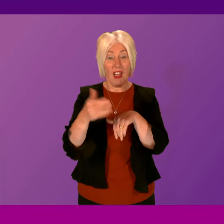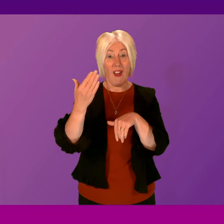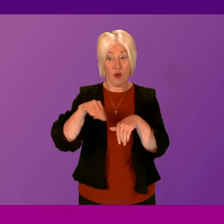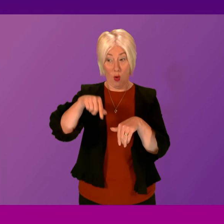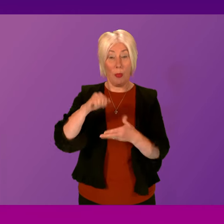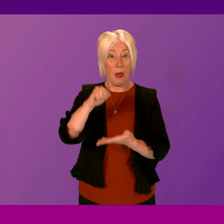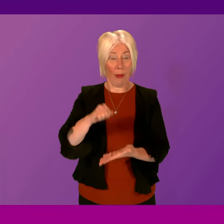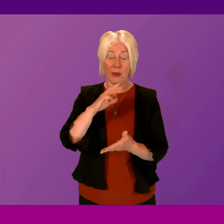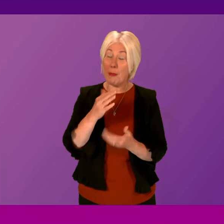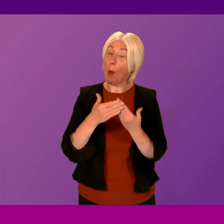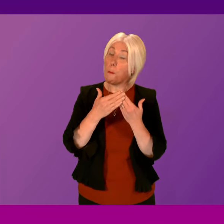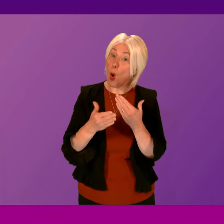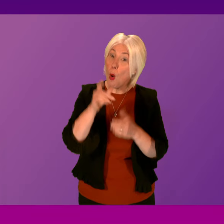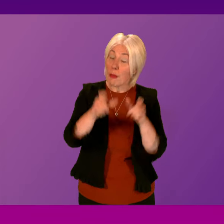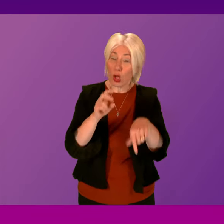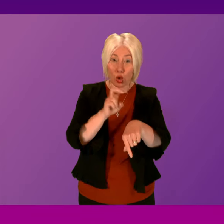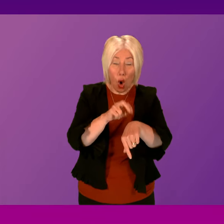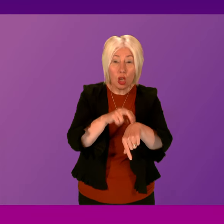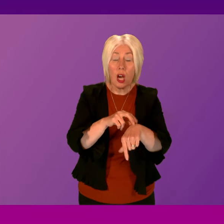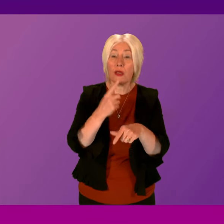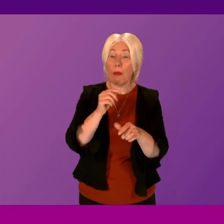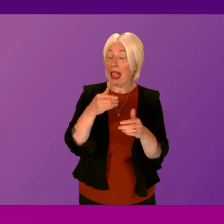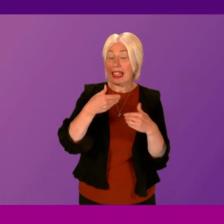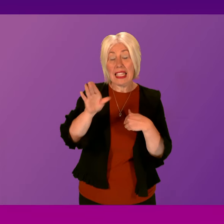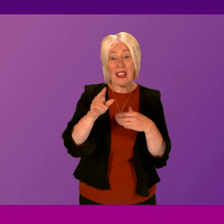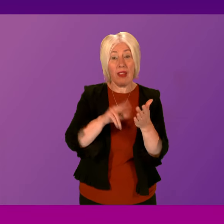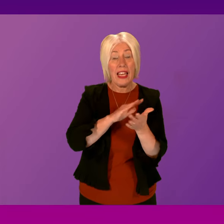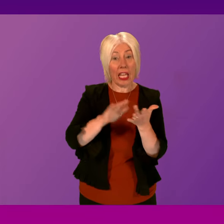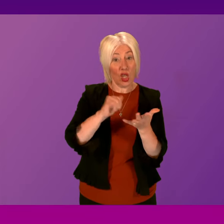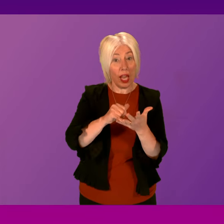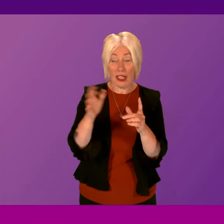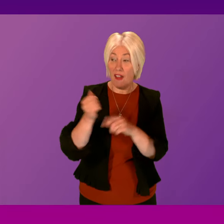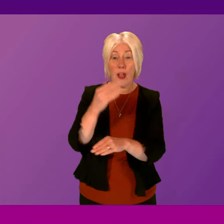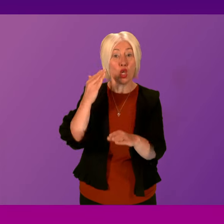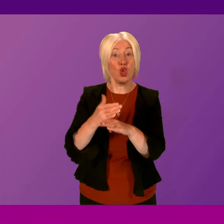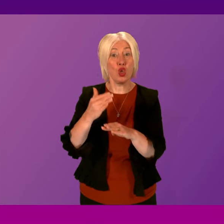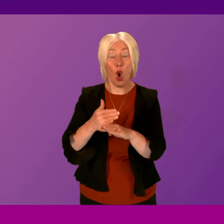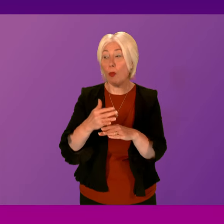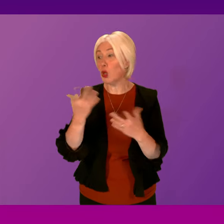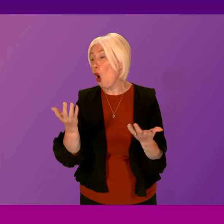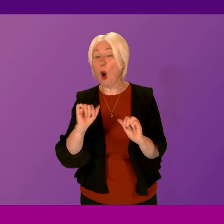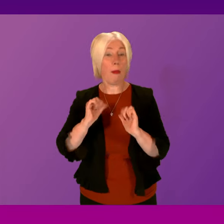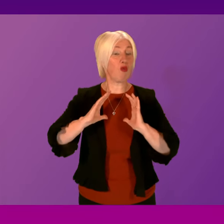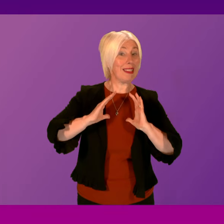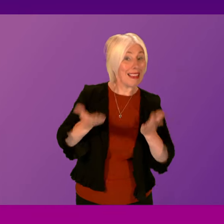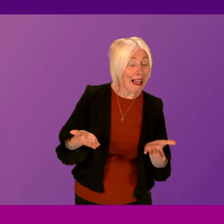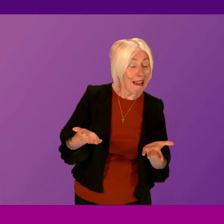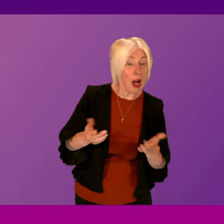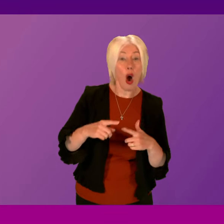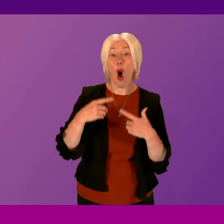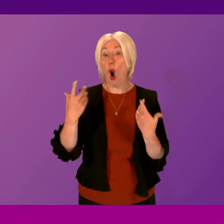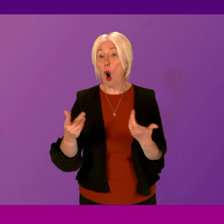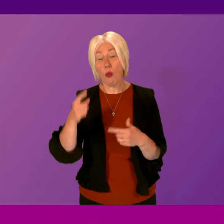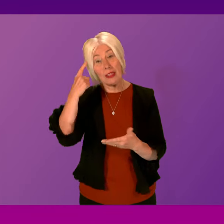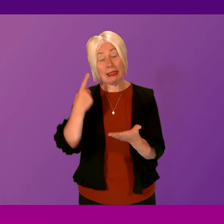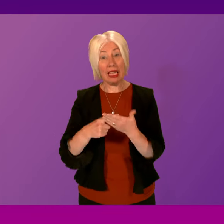may push more of these doctors out of the NHS to jobs elsewhere or retirement or force them to